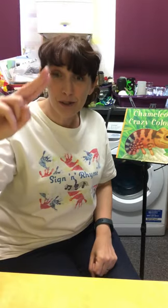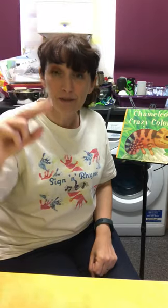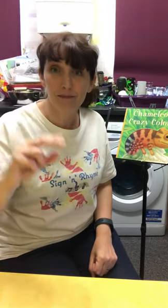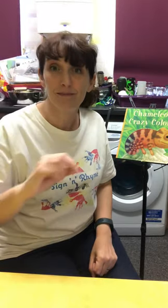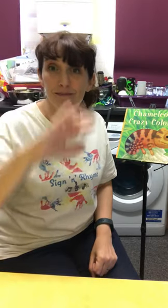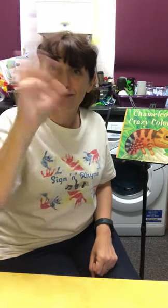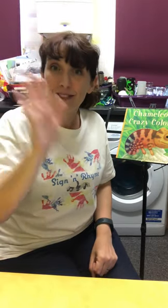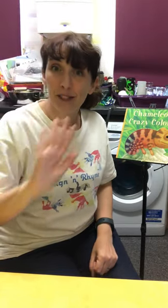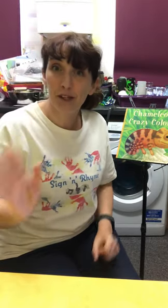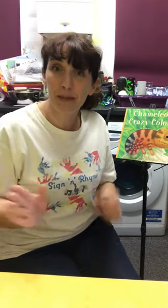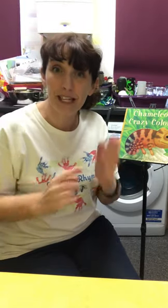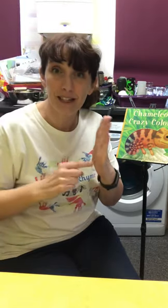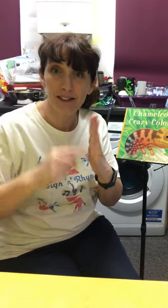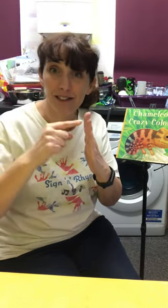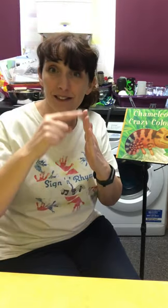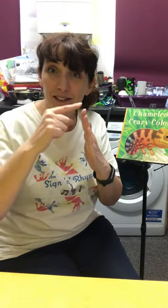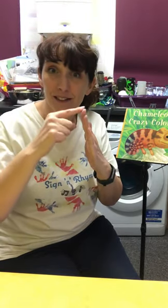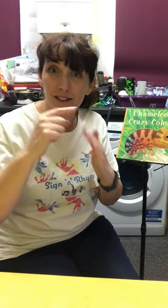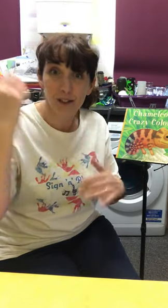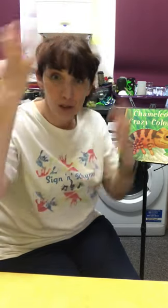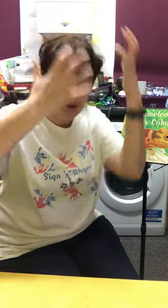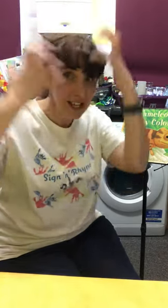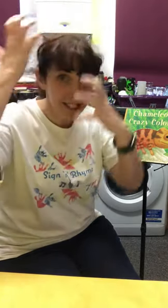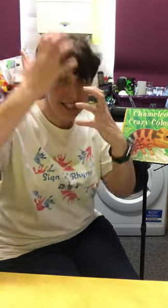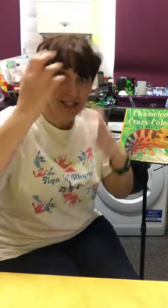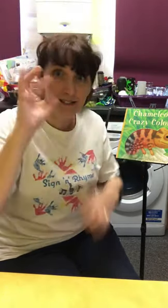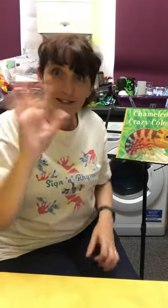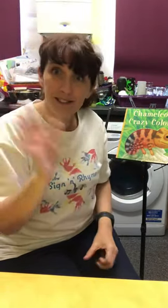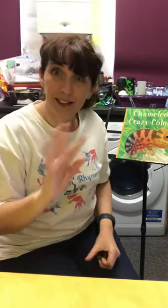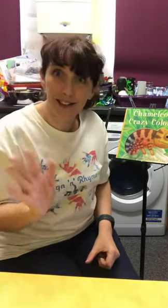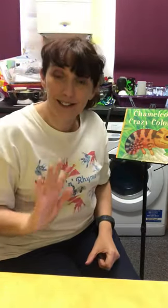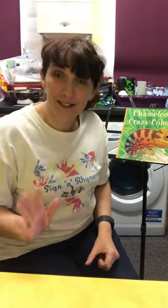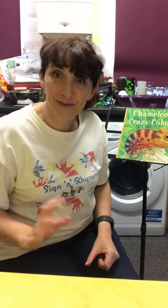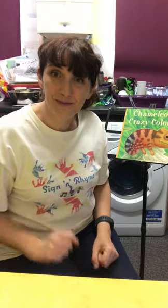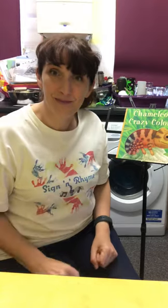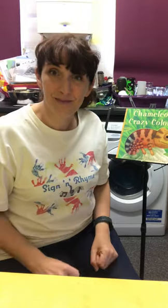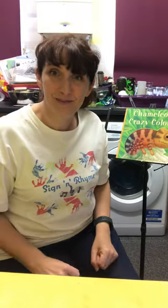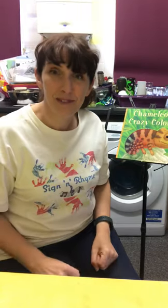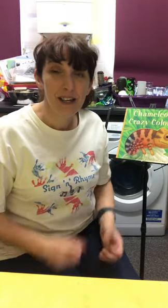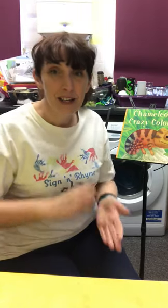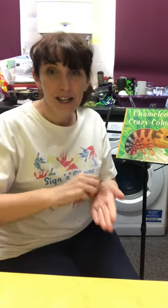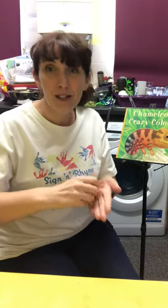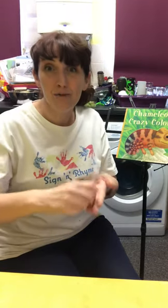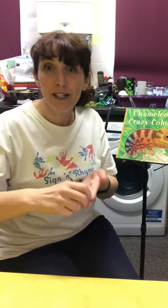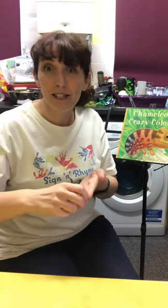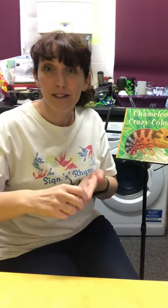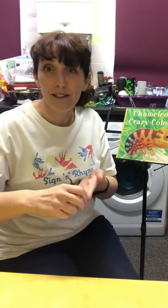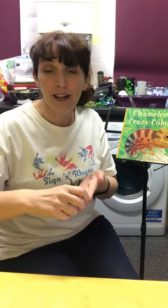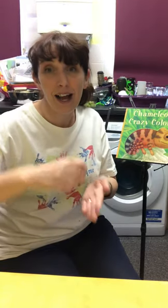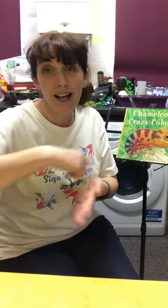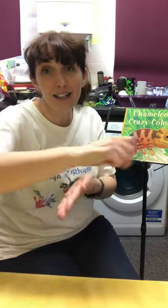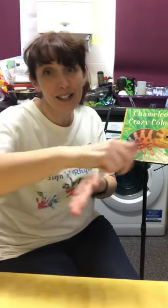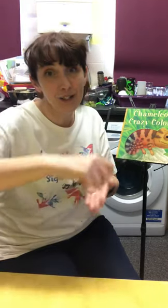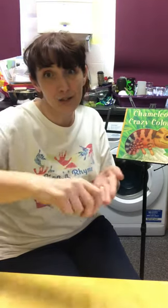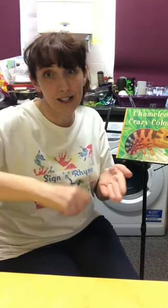Chameleon's Crazy Colours. It's written and illustrated